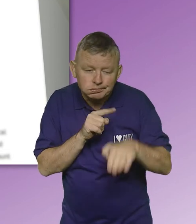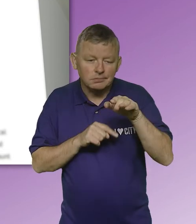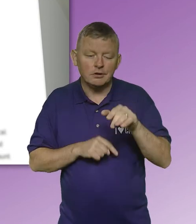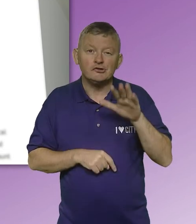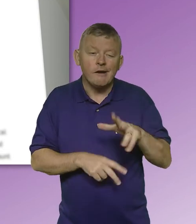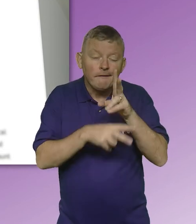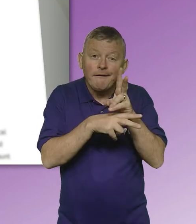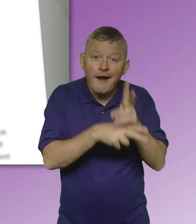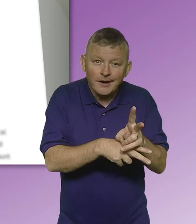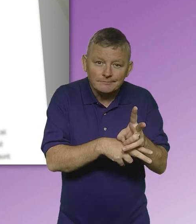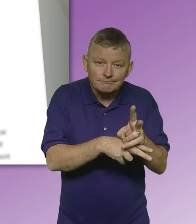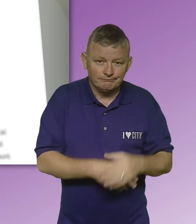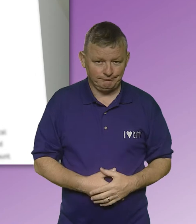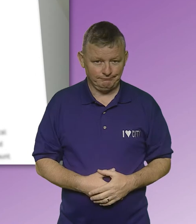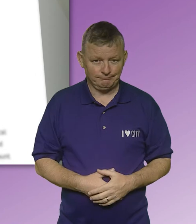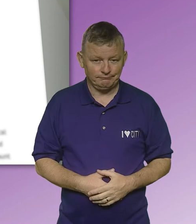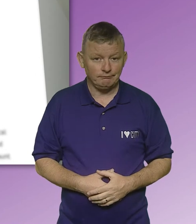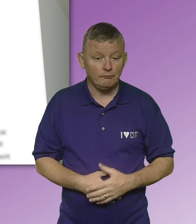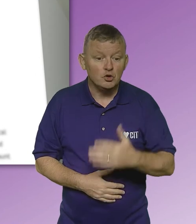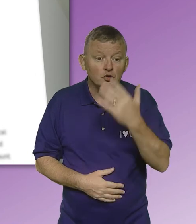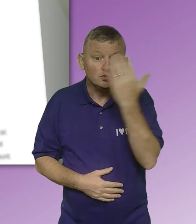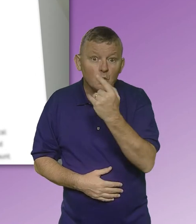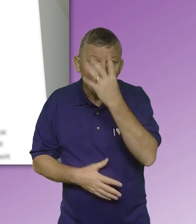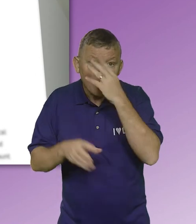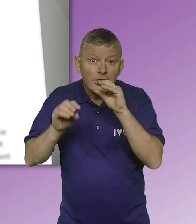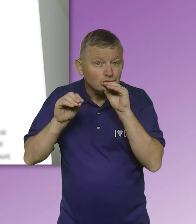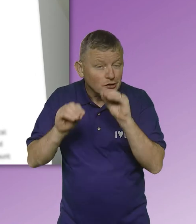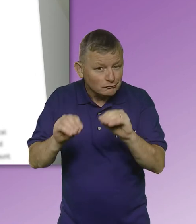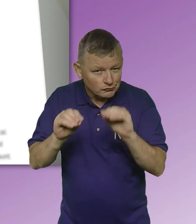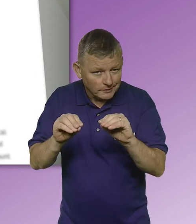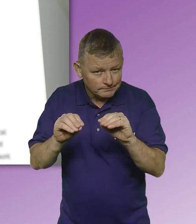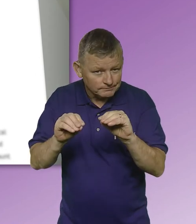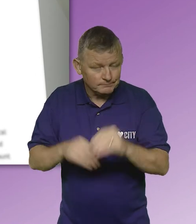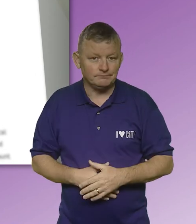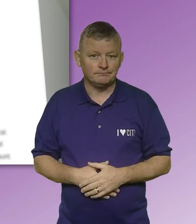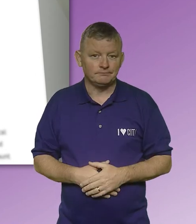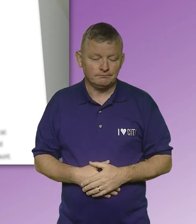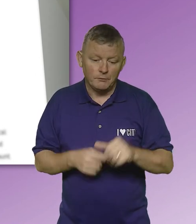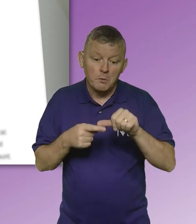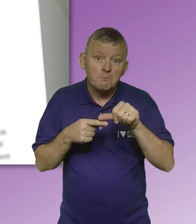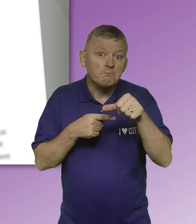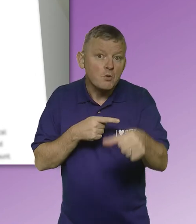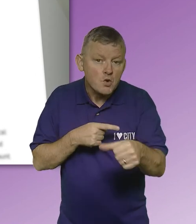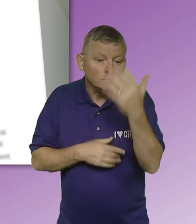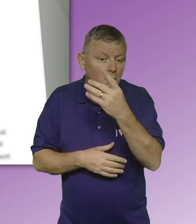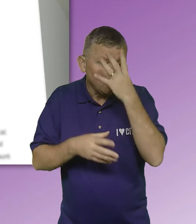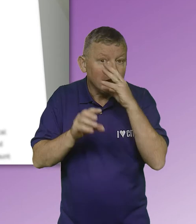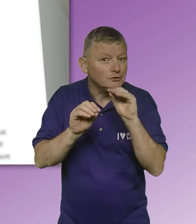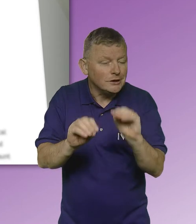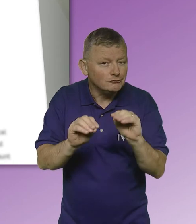learning and childcare, school education, post-school education,